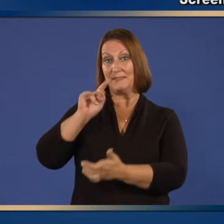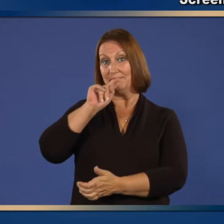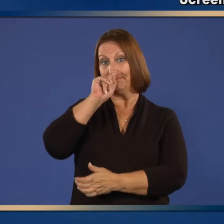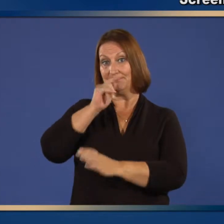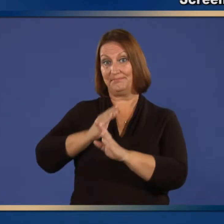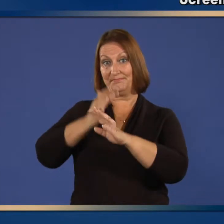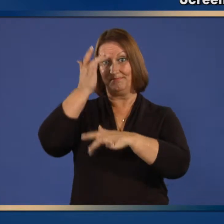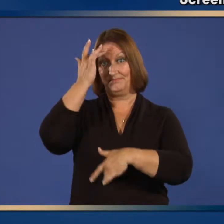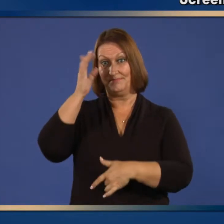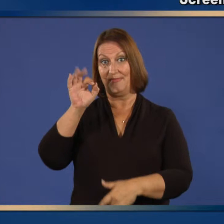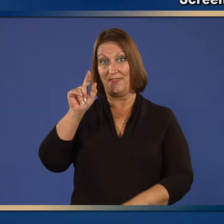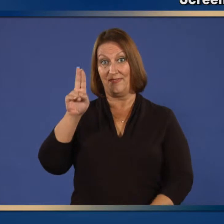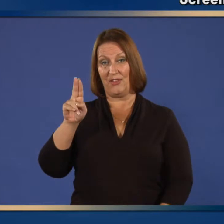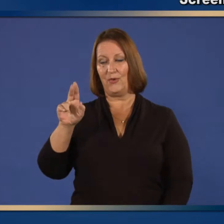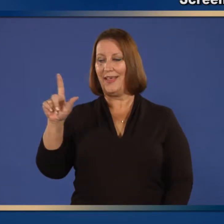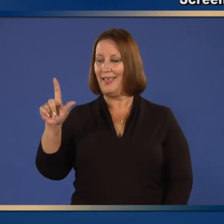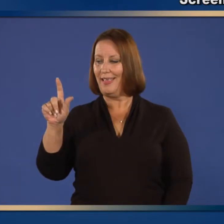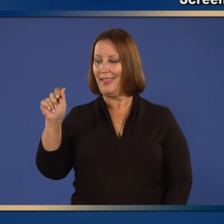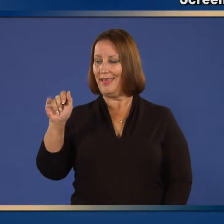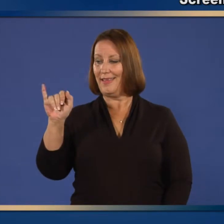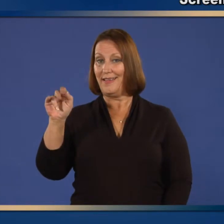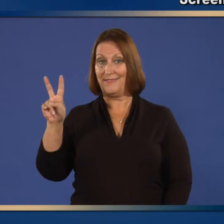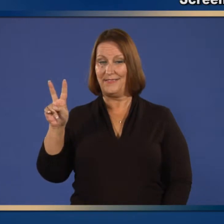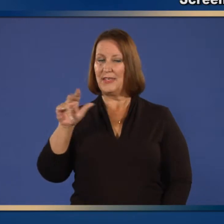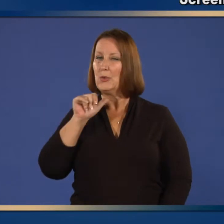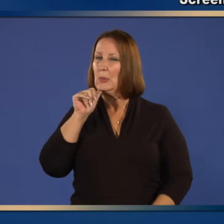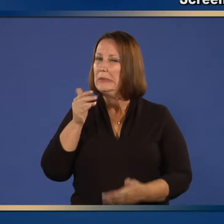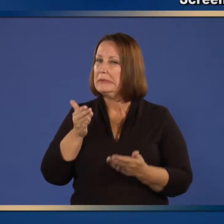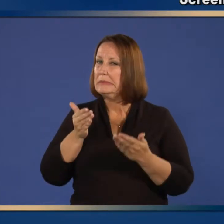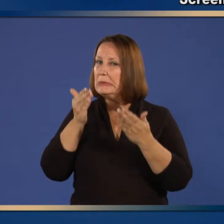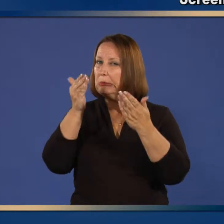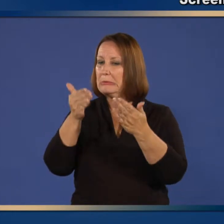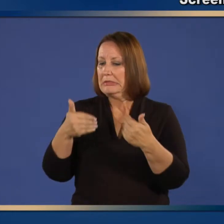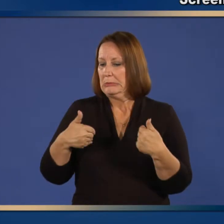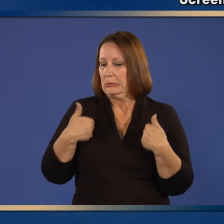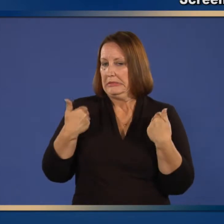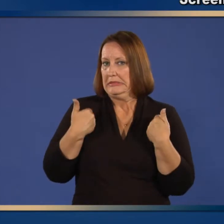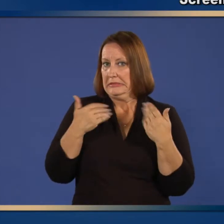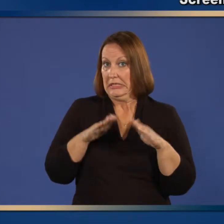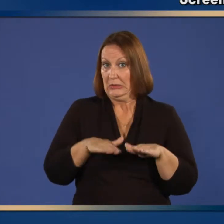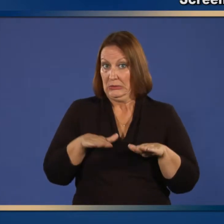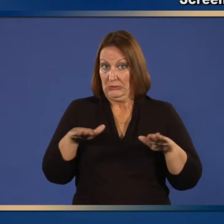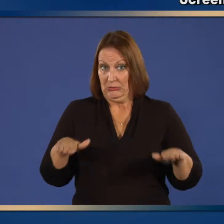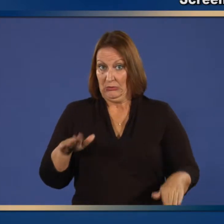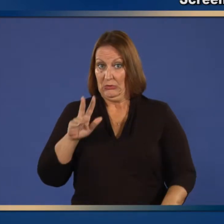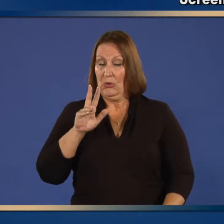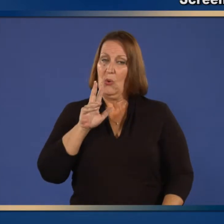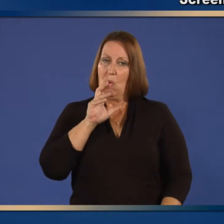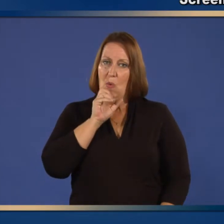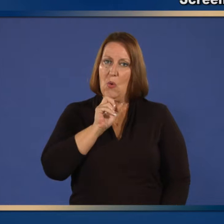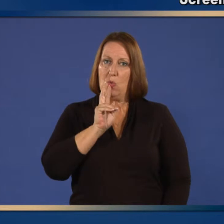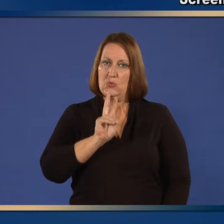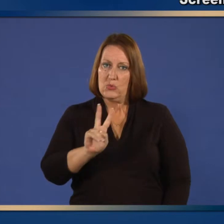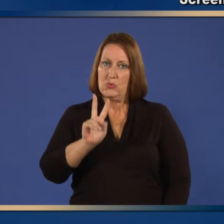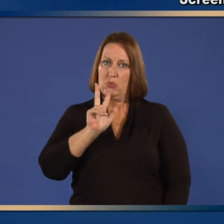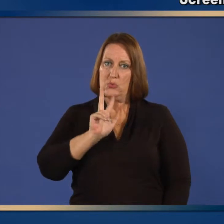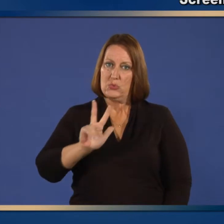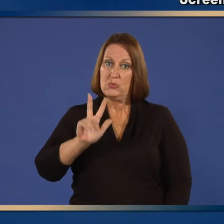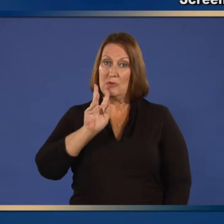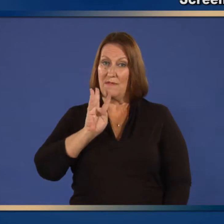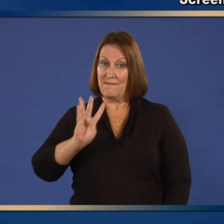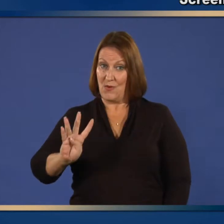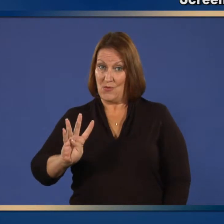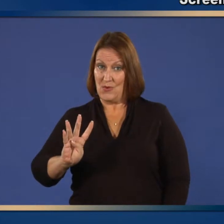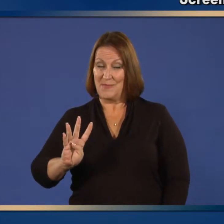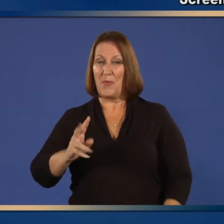LAIV is not recommended for a child this age if their parent or guardian answers yes